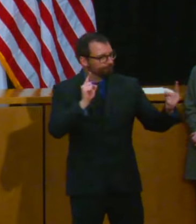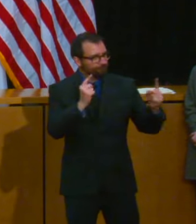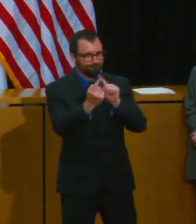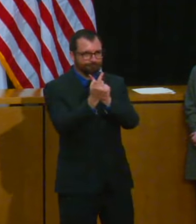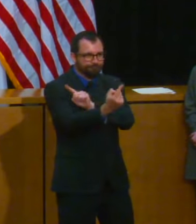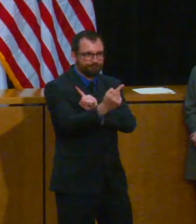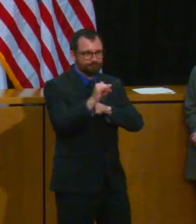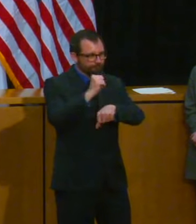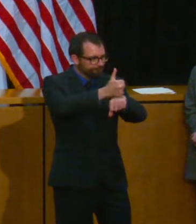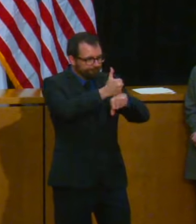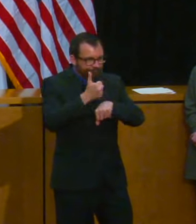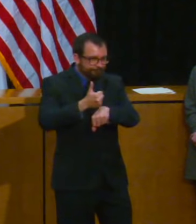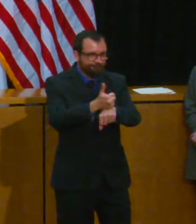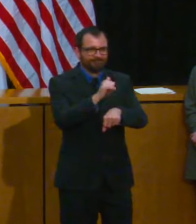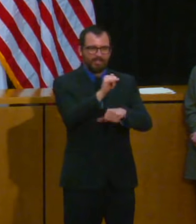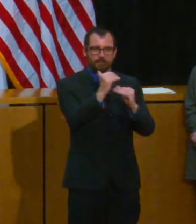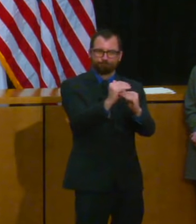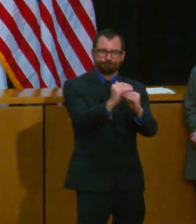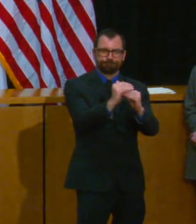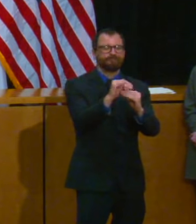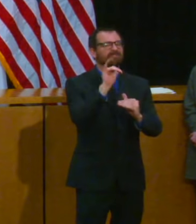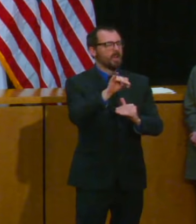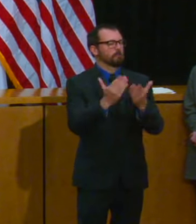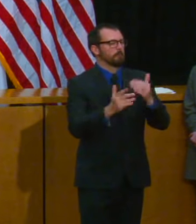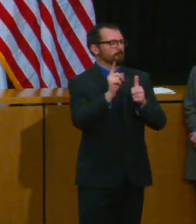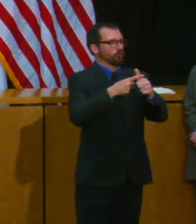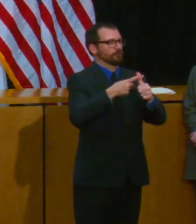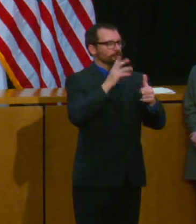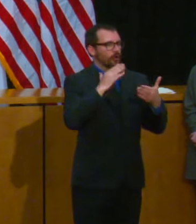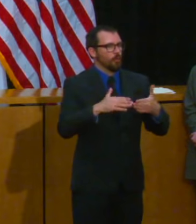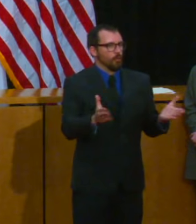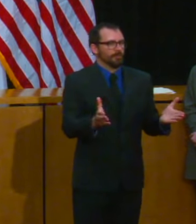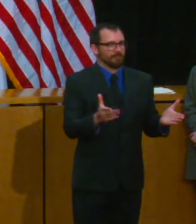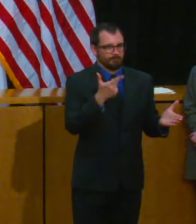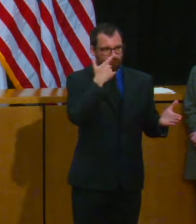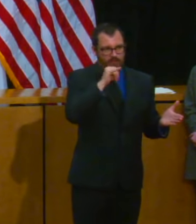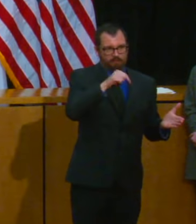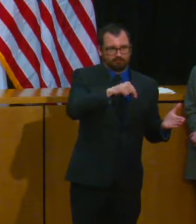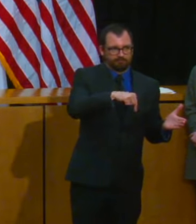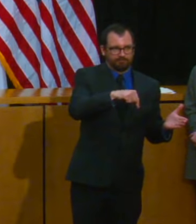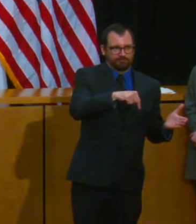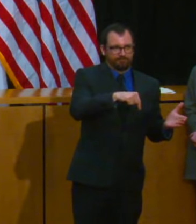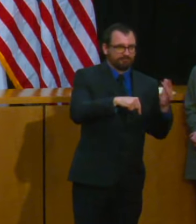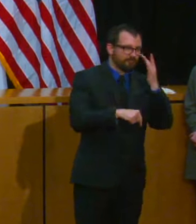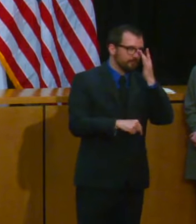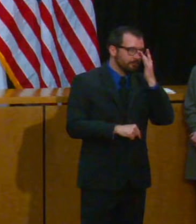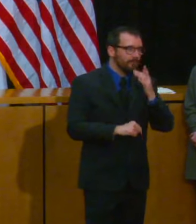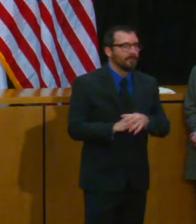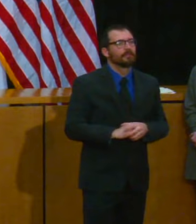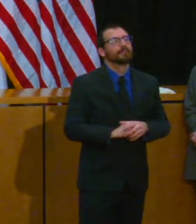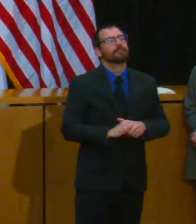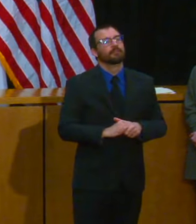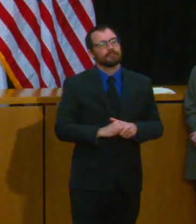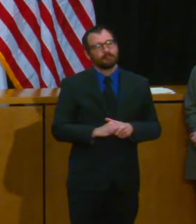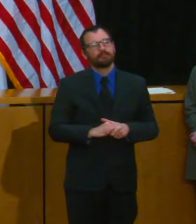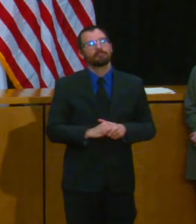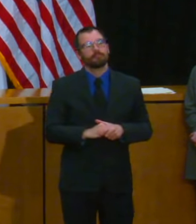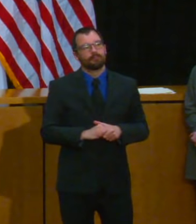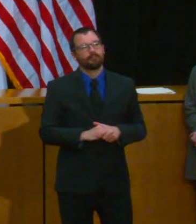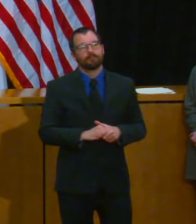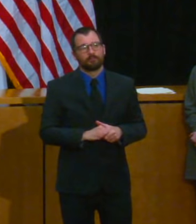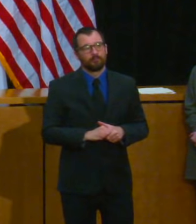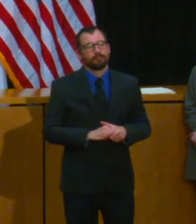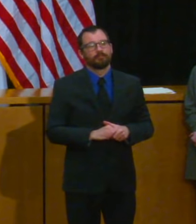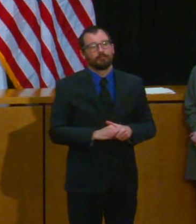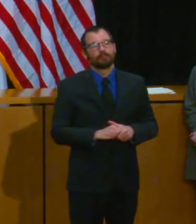in many ways some of the concerns about the cross border stuff I mean one of the things we've talked a lot I'm sorry to interrupt but